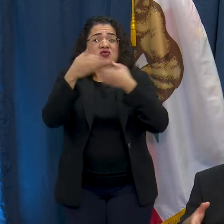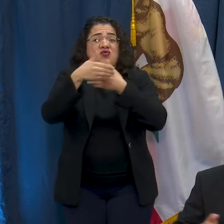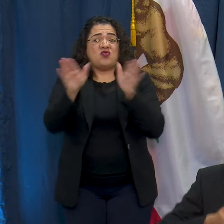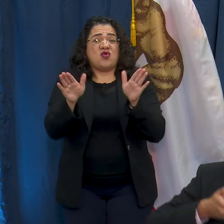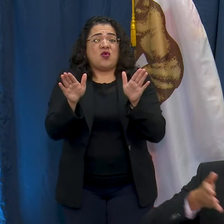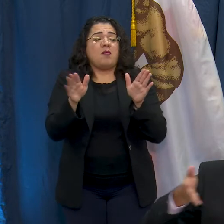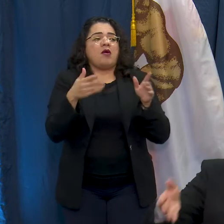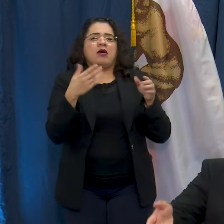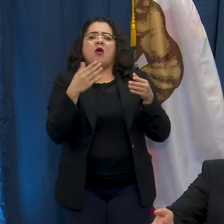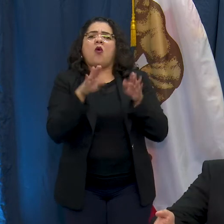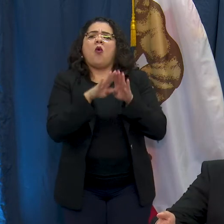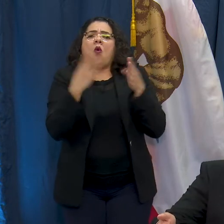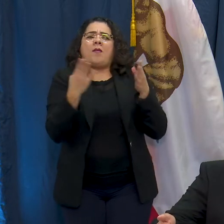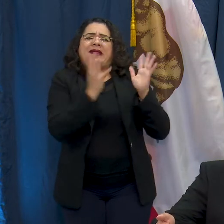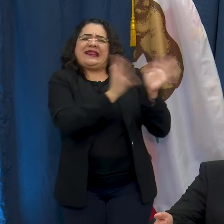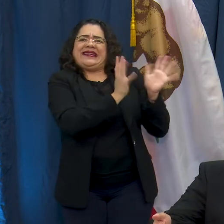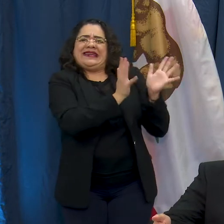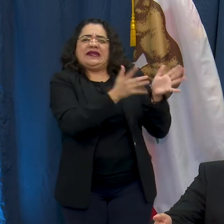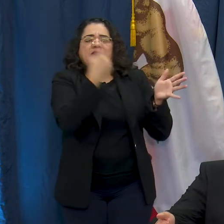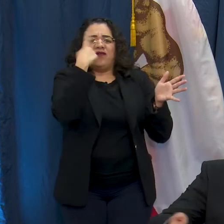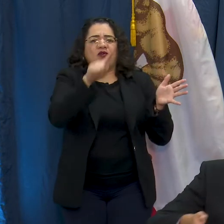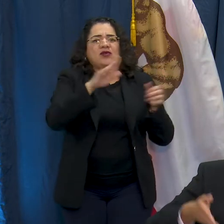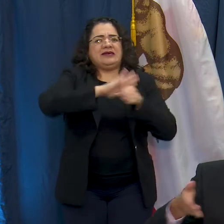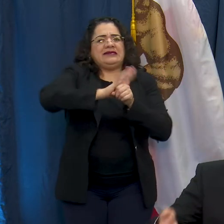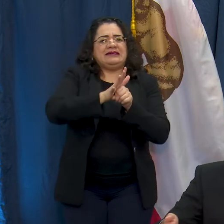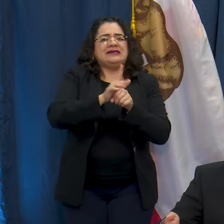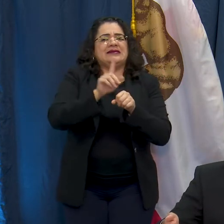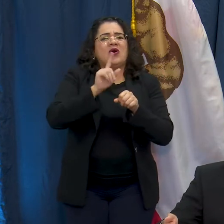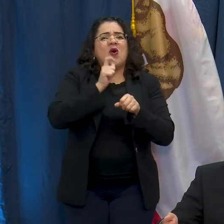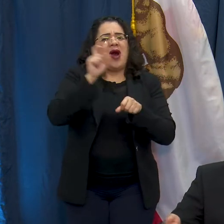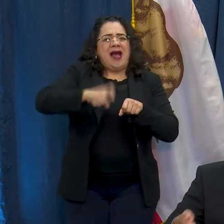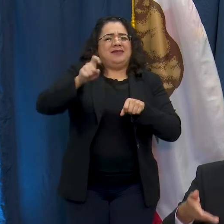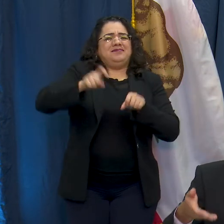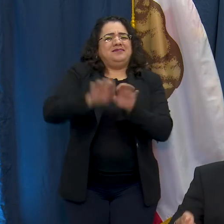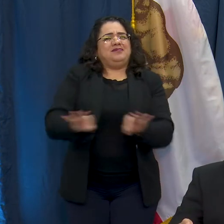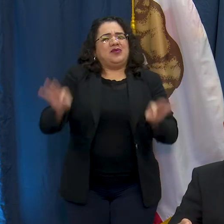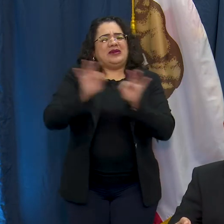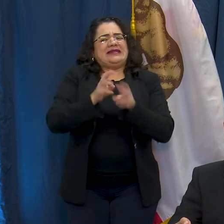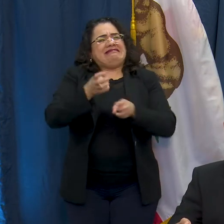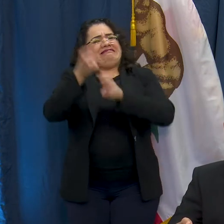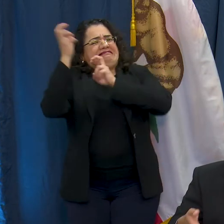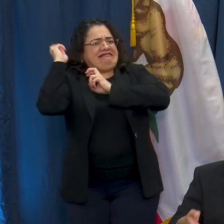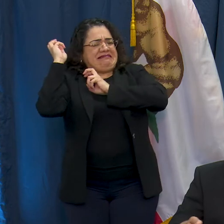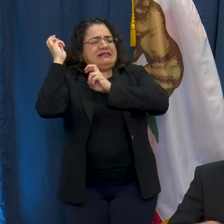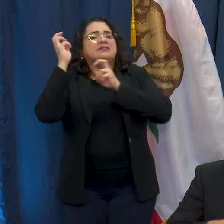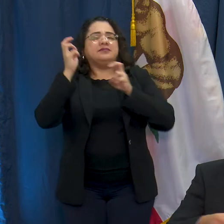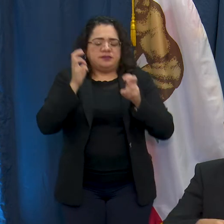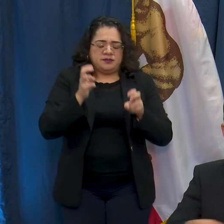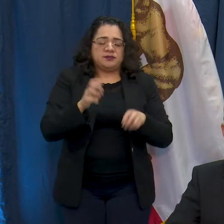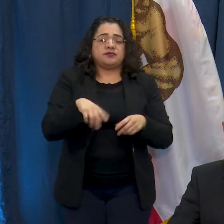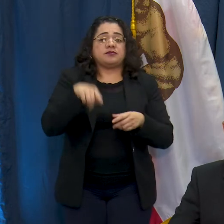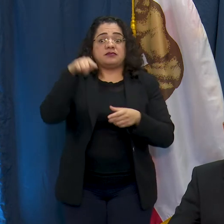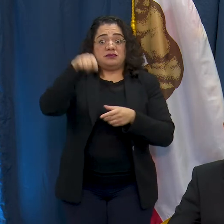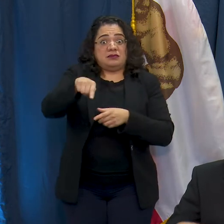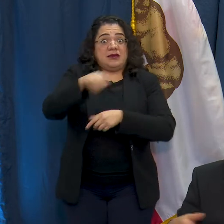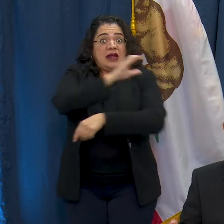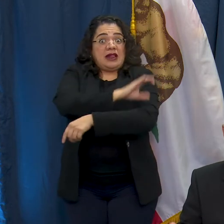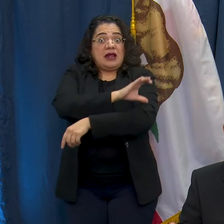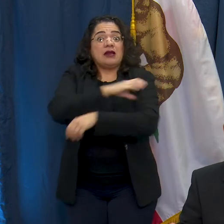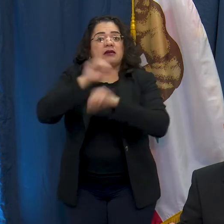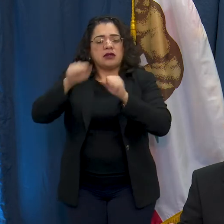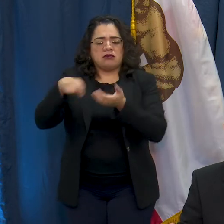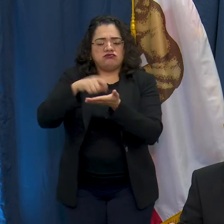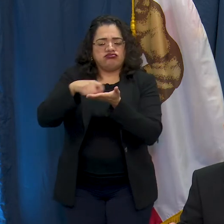so this clinic you can drive up through your car to the campus and get a question answered. They can actually prescribe prescriptions for you